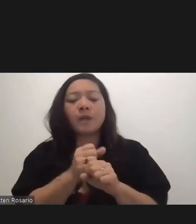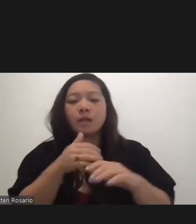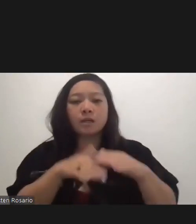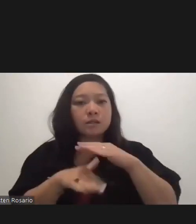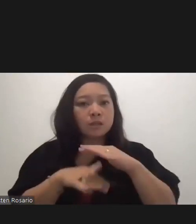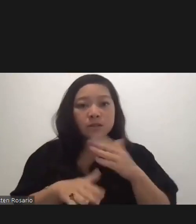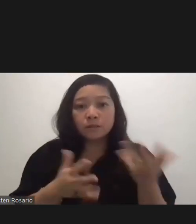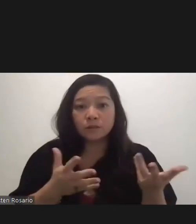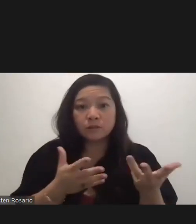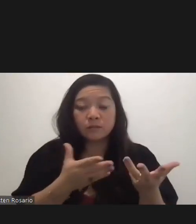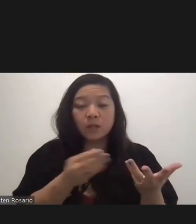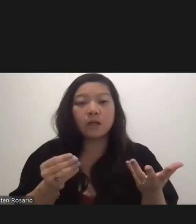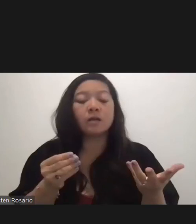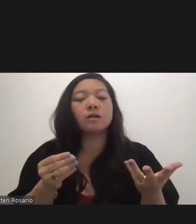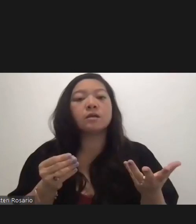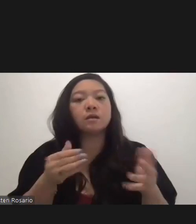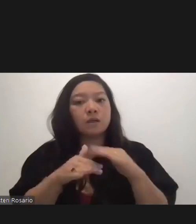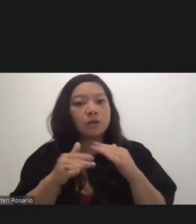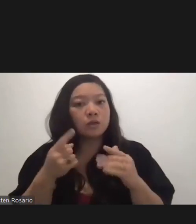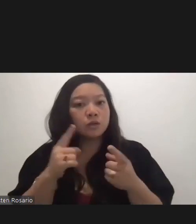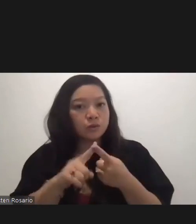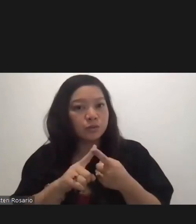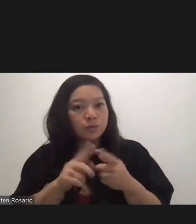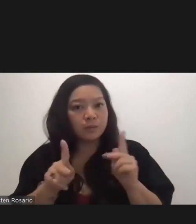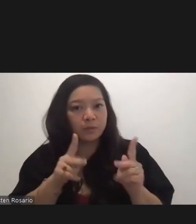and as accessible to them.